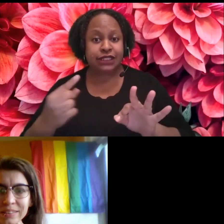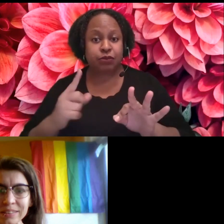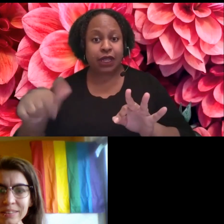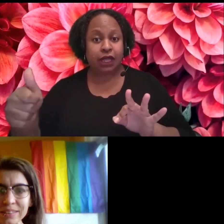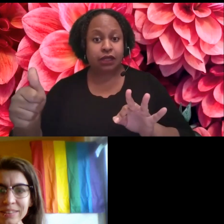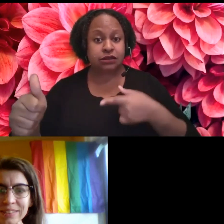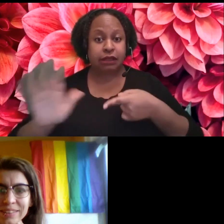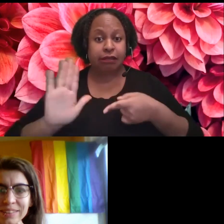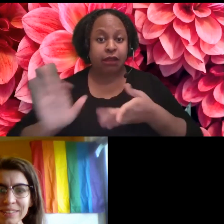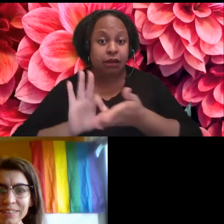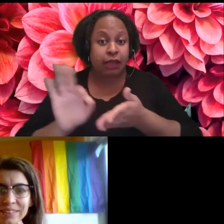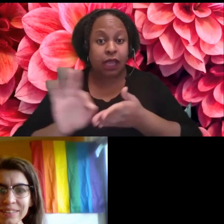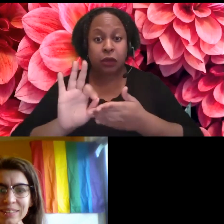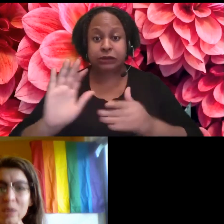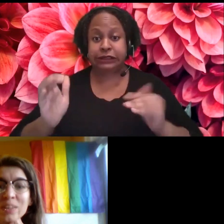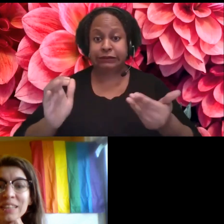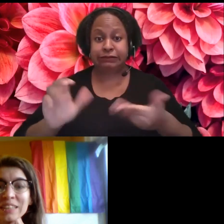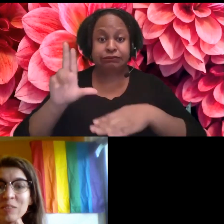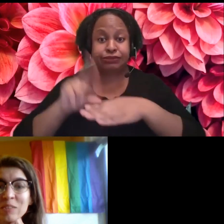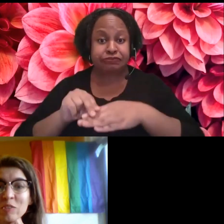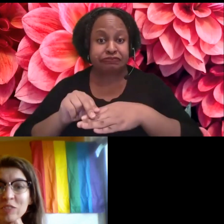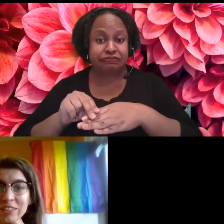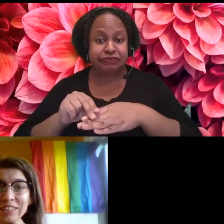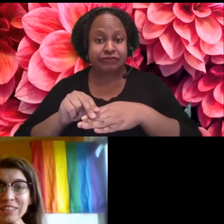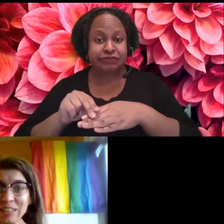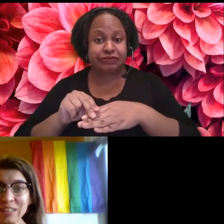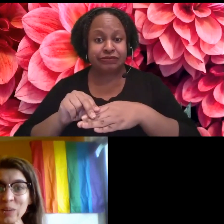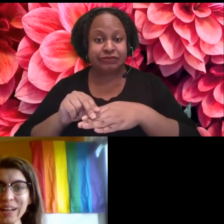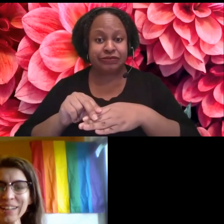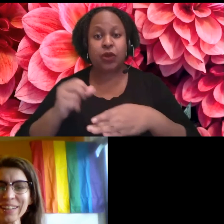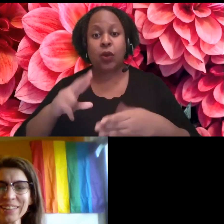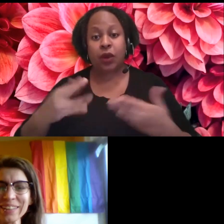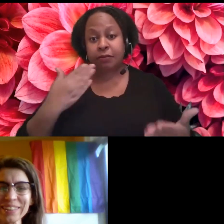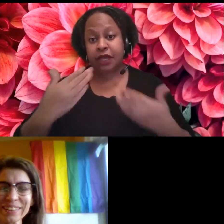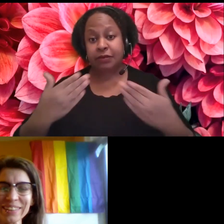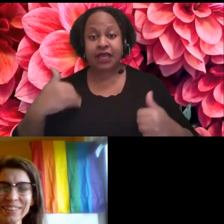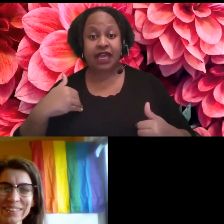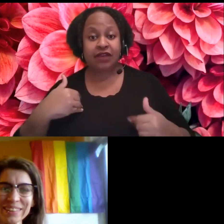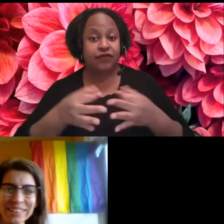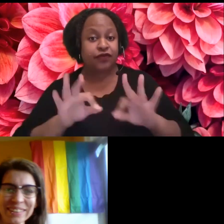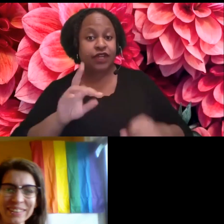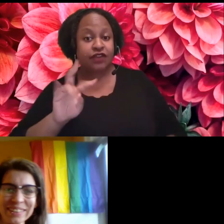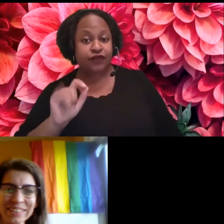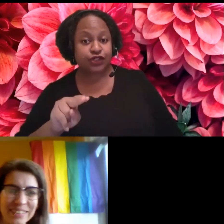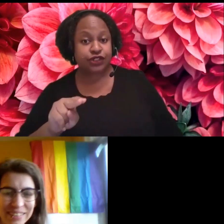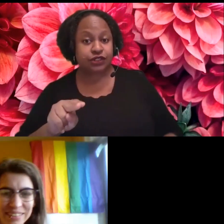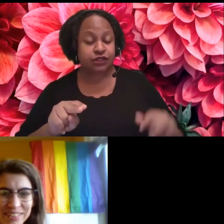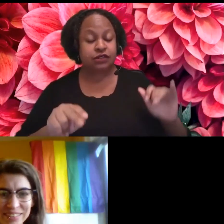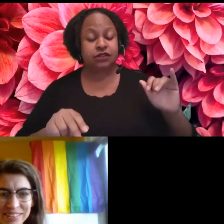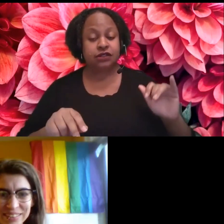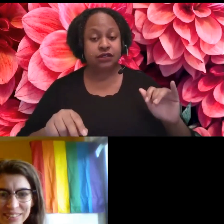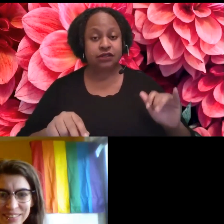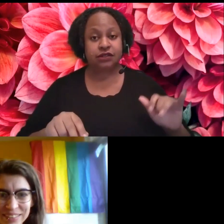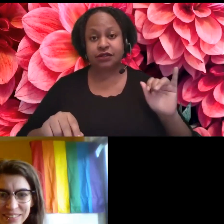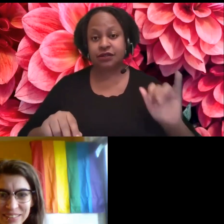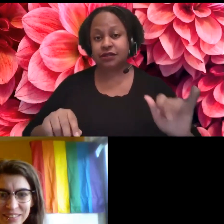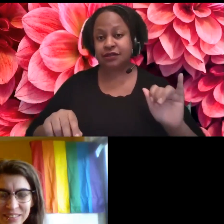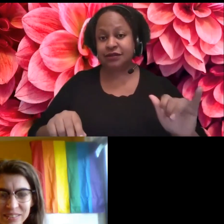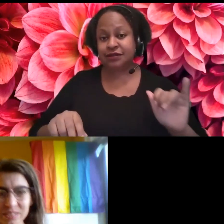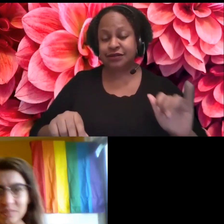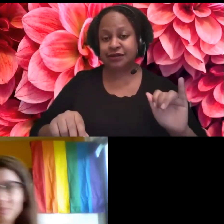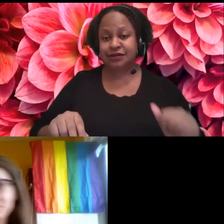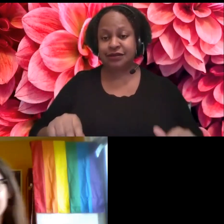and dime. And I didn't Oh, it does have a free version. That's why. Oh, okay. I'm also just, uh, reading up